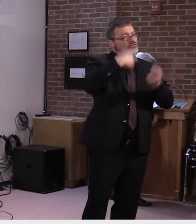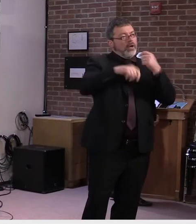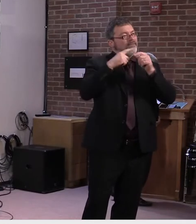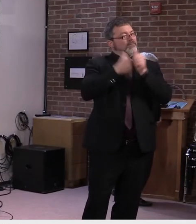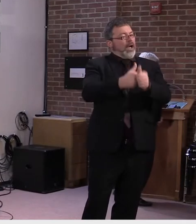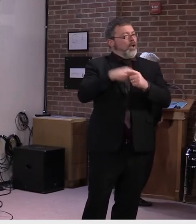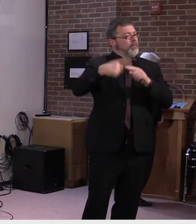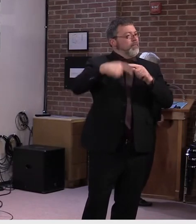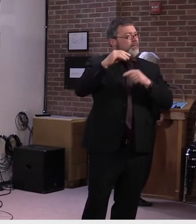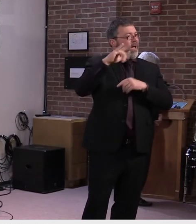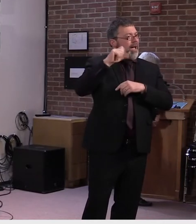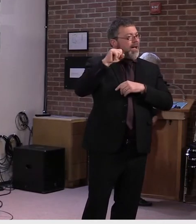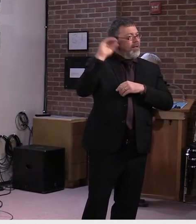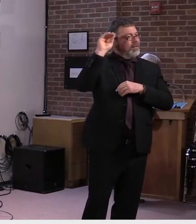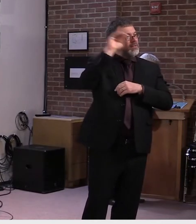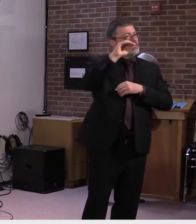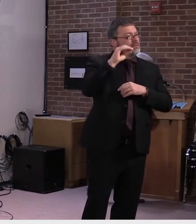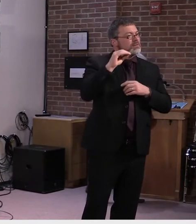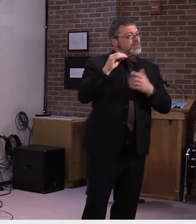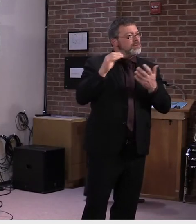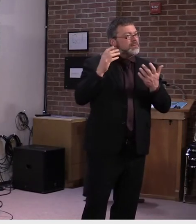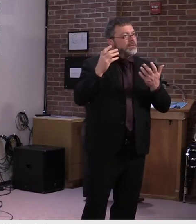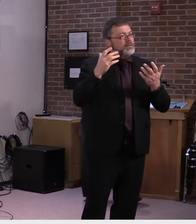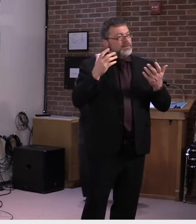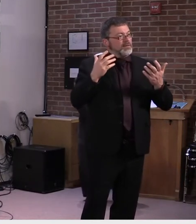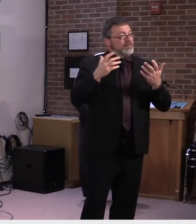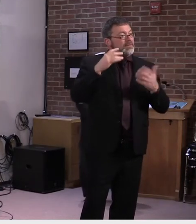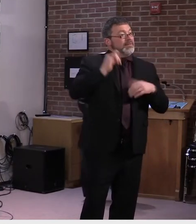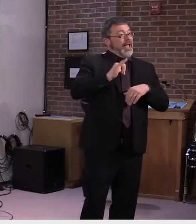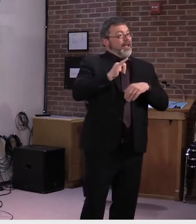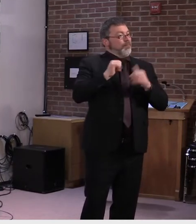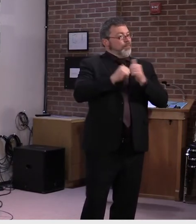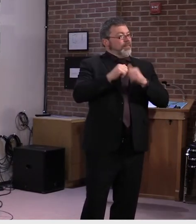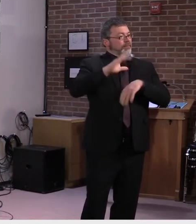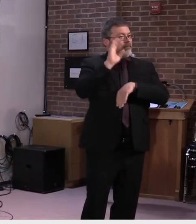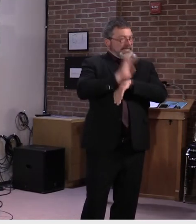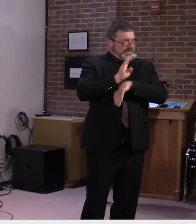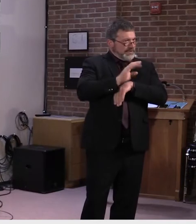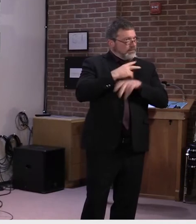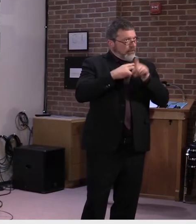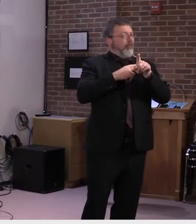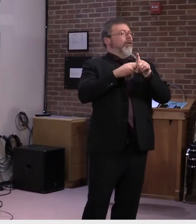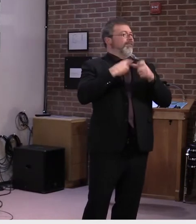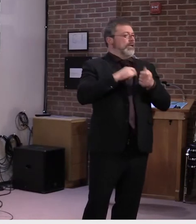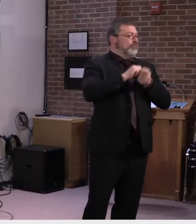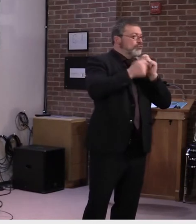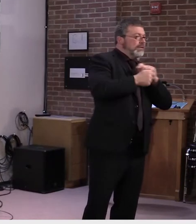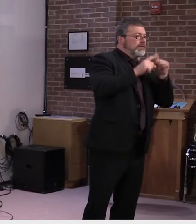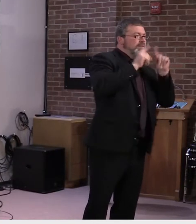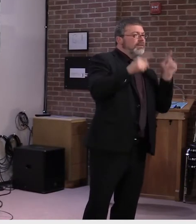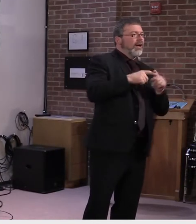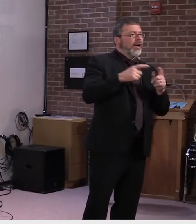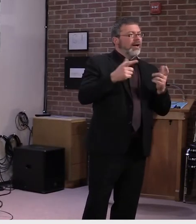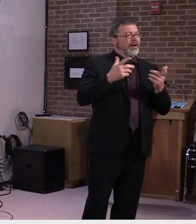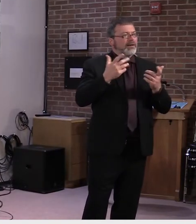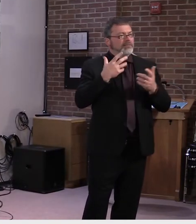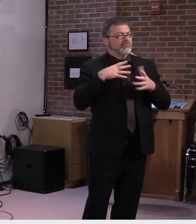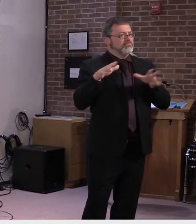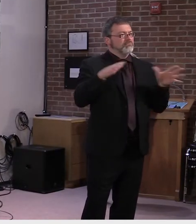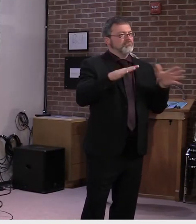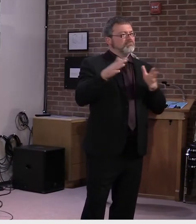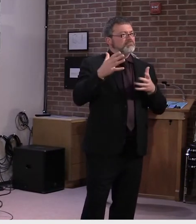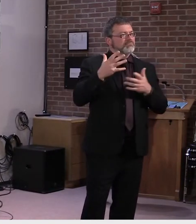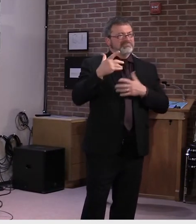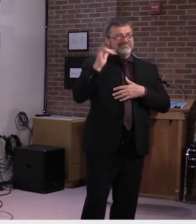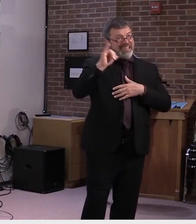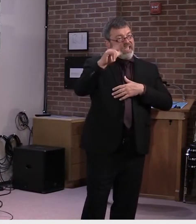placemats and more? I think it's like the exit numbering system has worked roughly for what, 55 years? Yeah. Why,